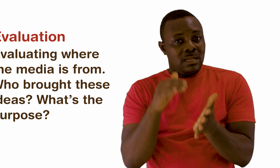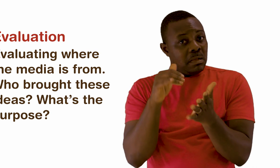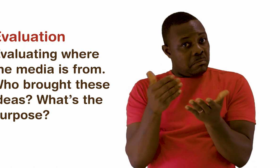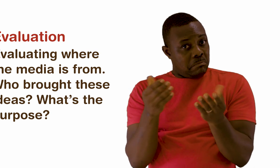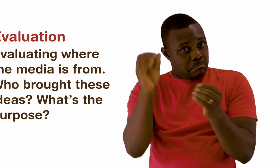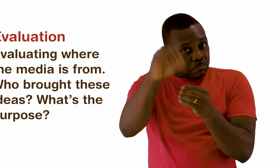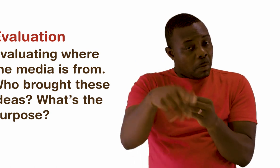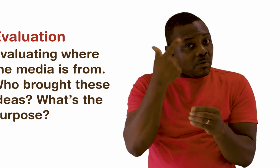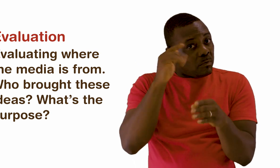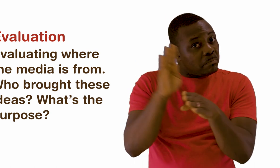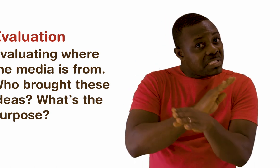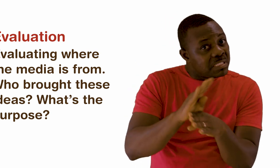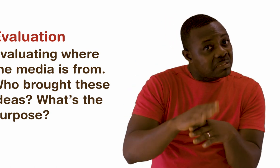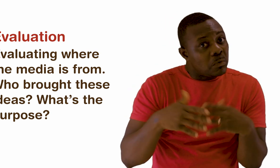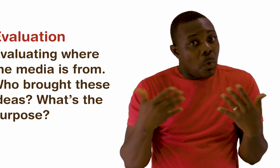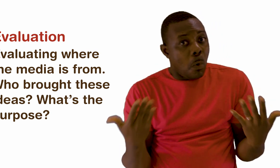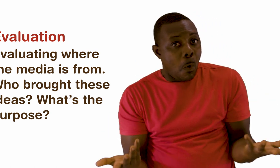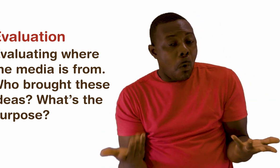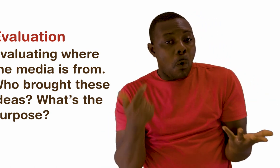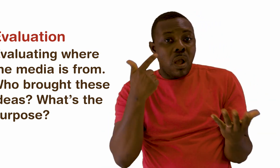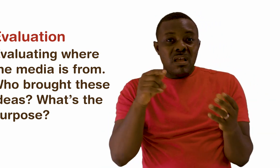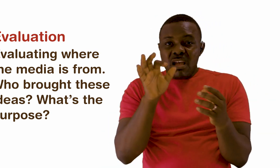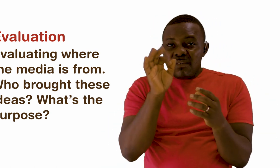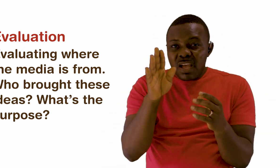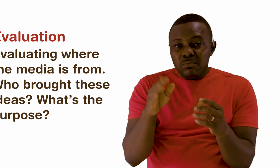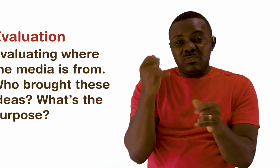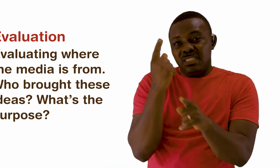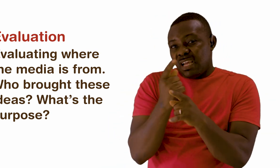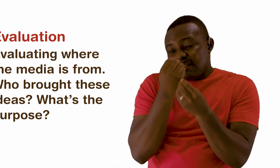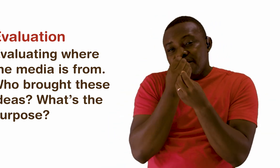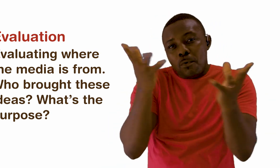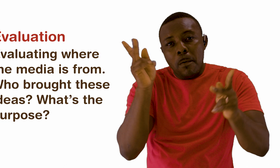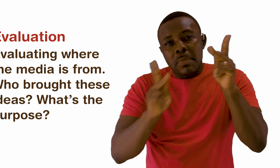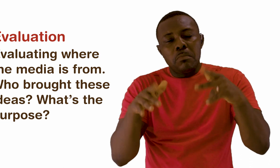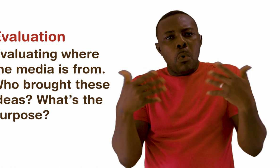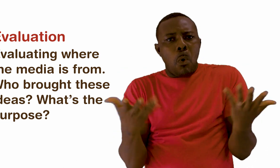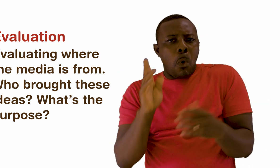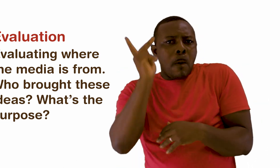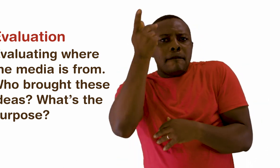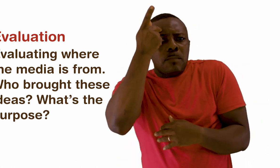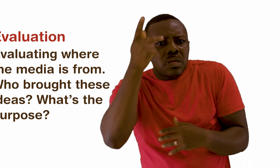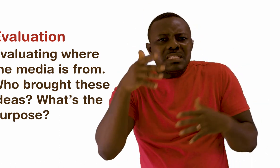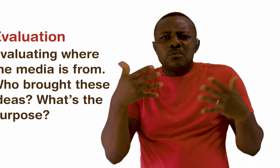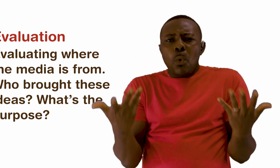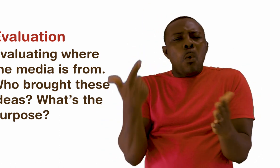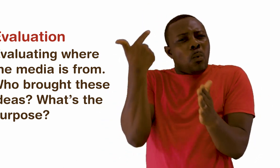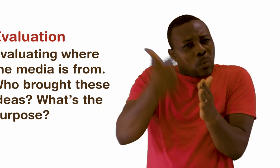Is this for business? Is this just somebody posting an experience on Facebook or is it a political advertisement?